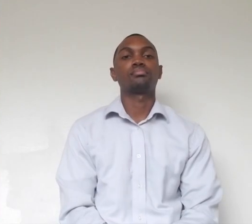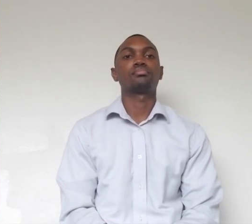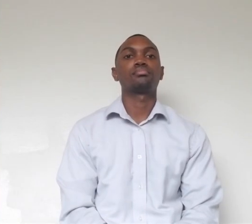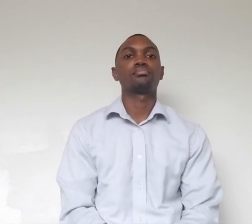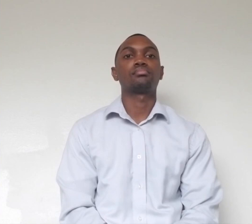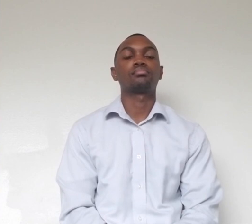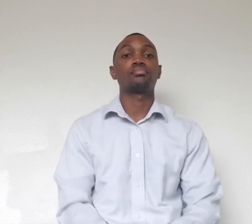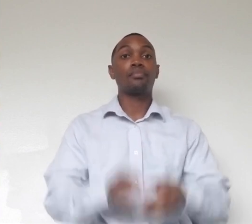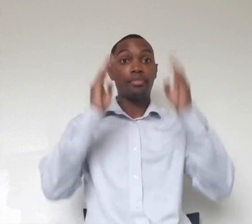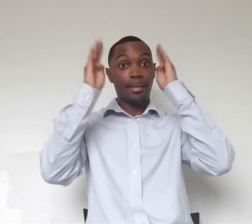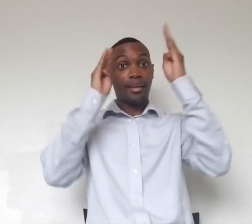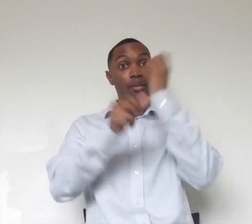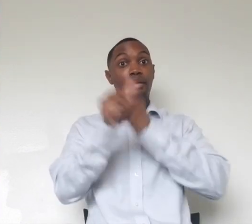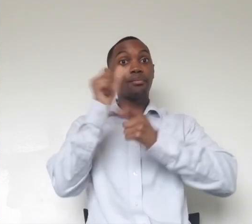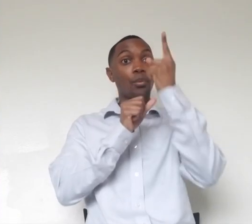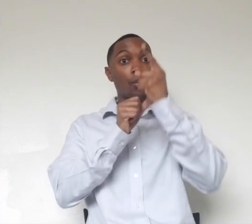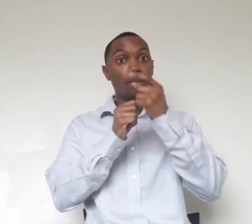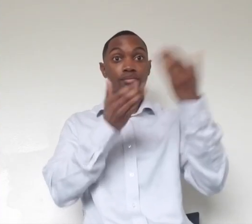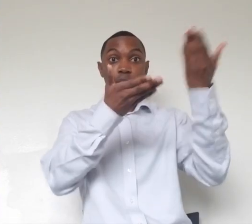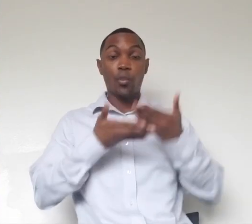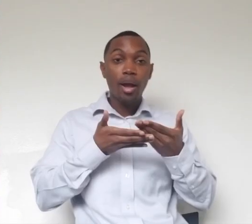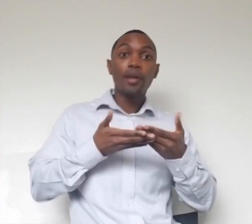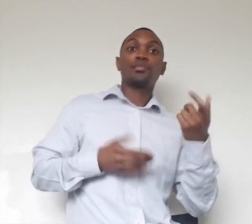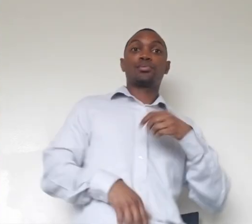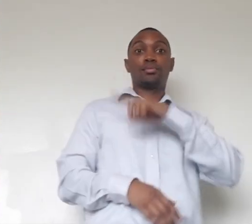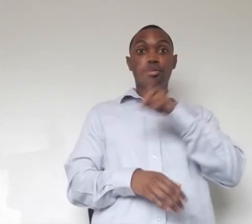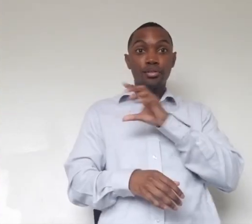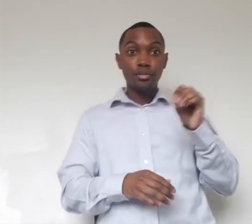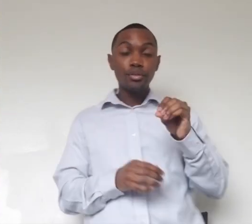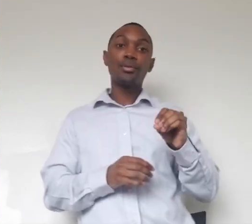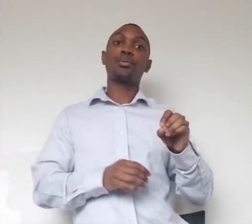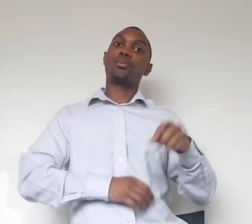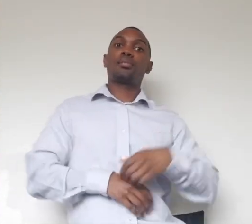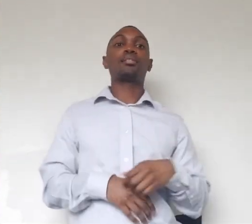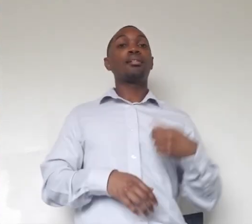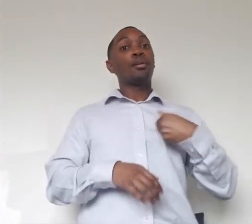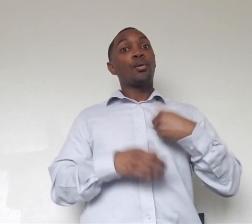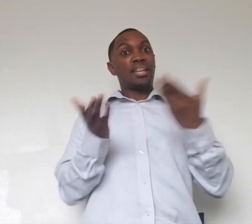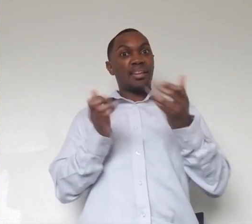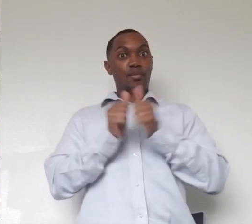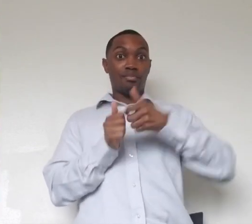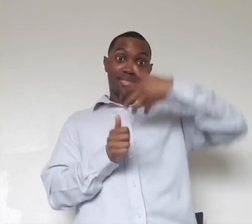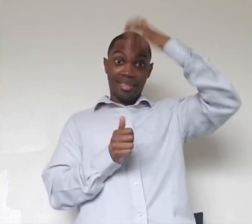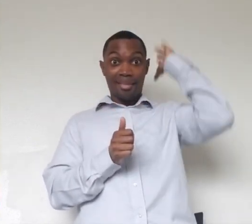Hello, hey home safari viewers, welcome to the Cincinnati Zoo and Botanical Garden. We're at our lion habitat today with Imani.